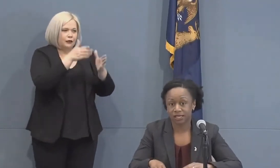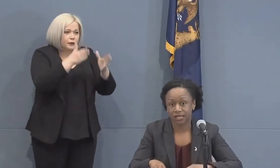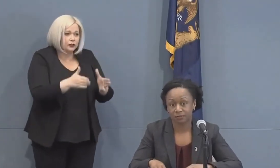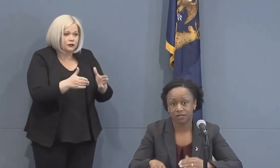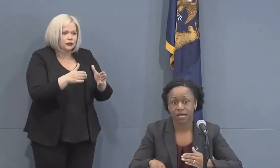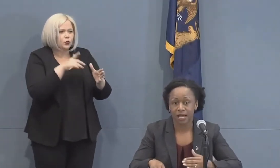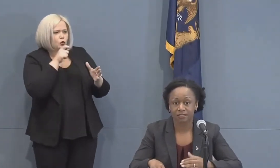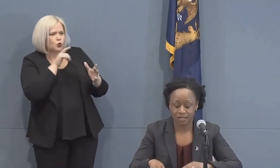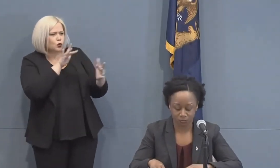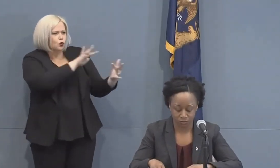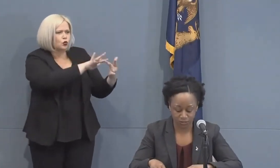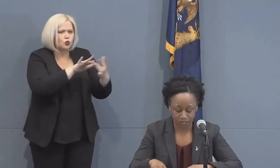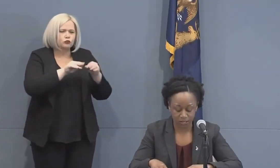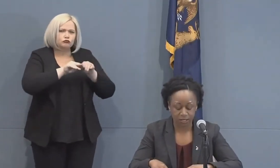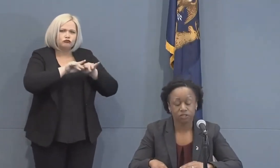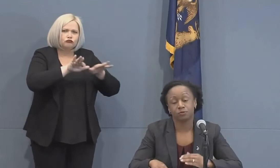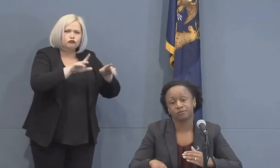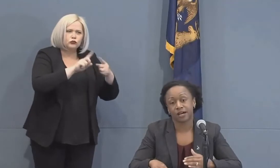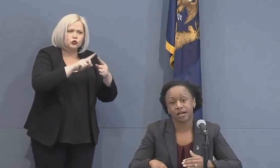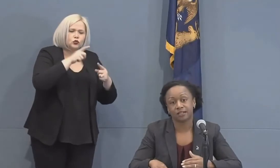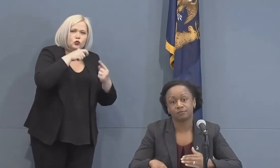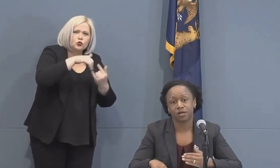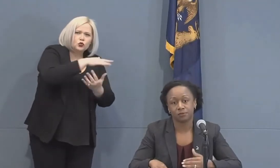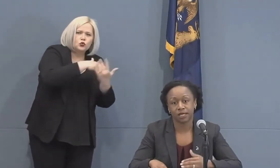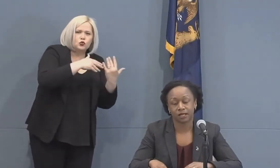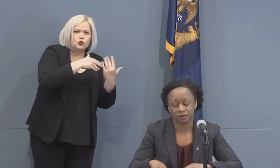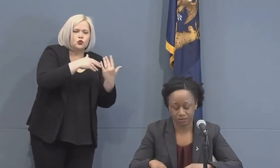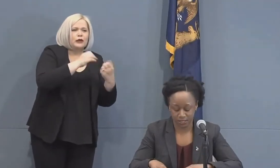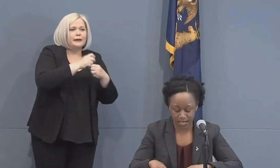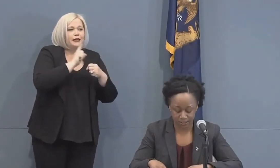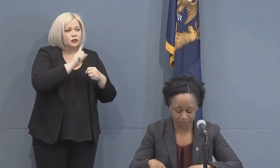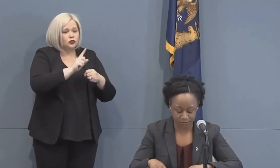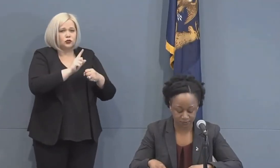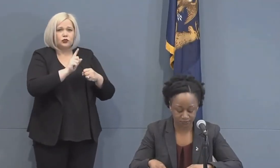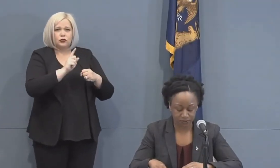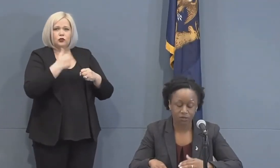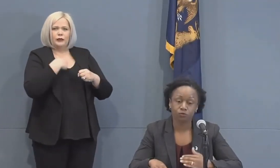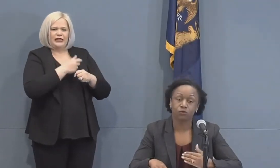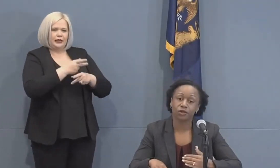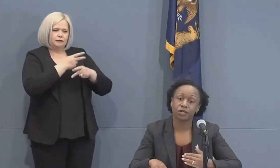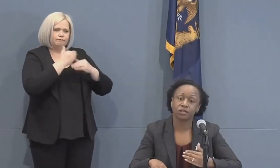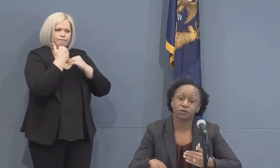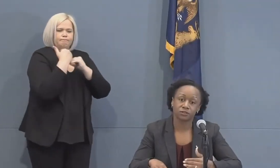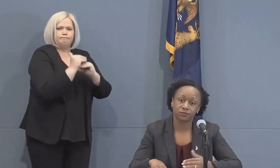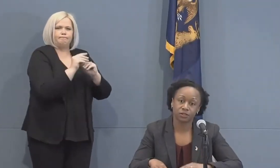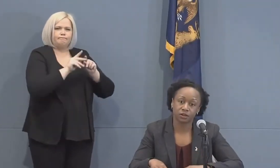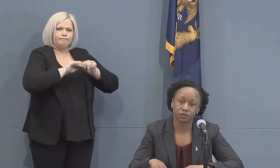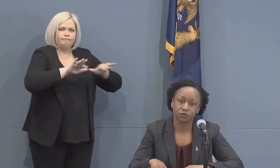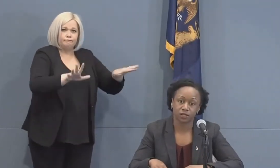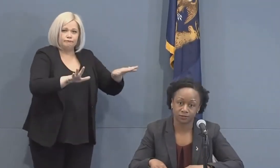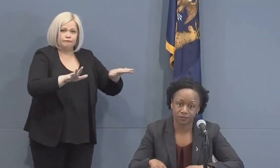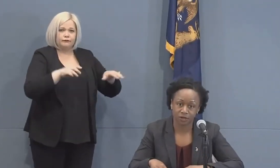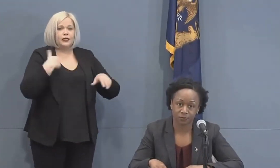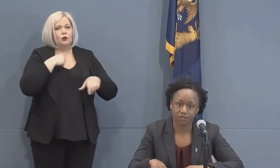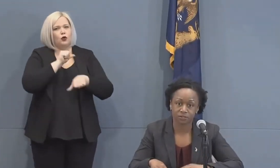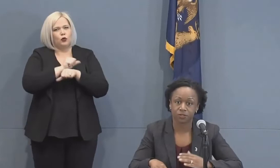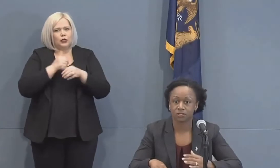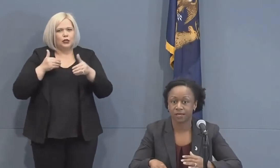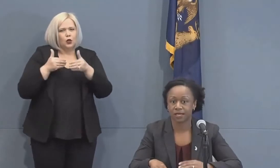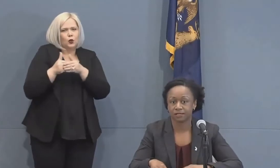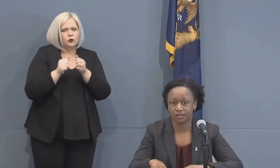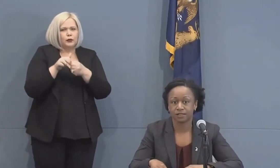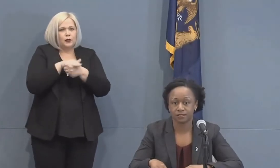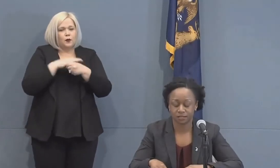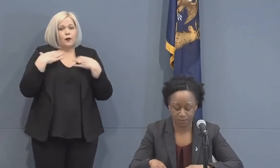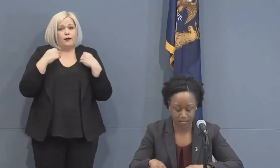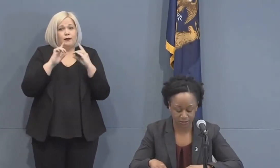the people that they came in contact with to provide public health guidance. We're working closely with our local health departments to